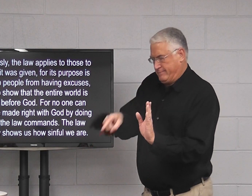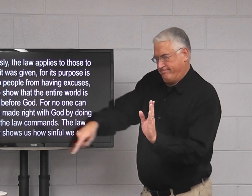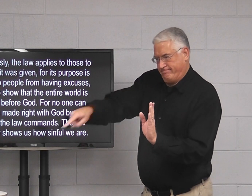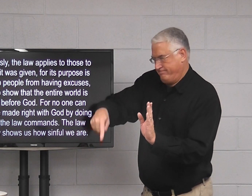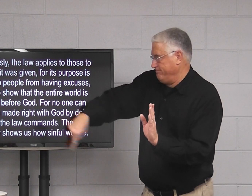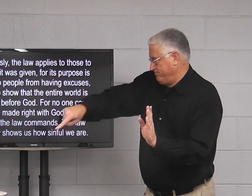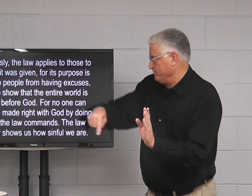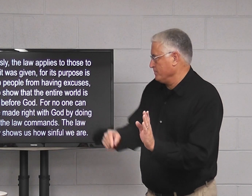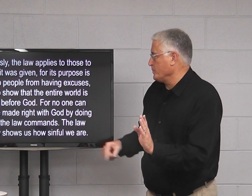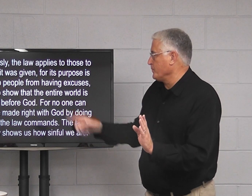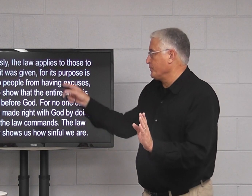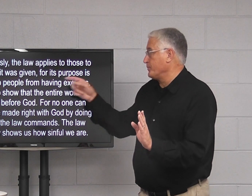it was given.